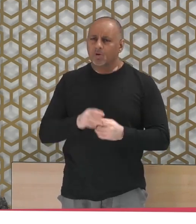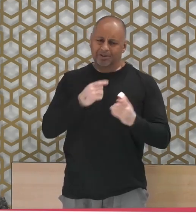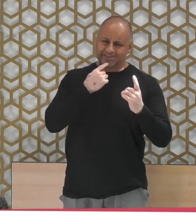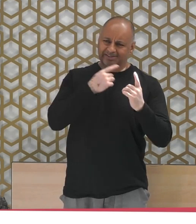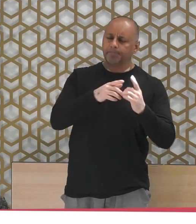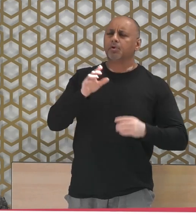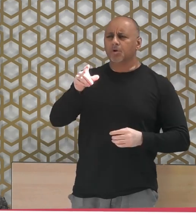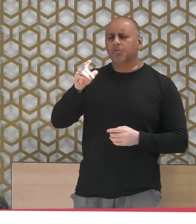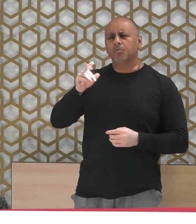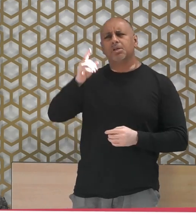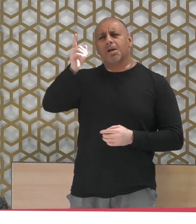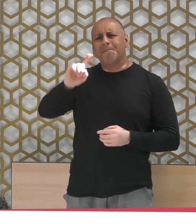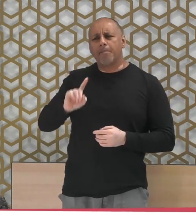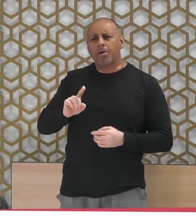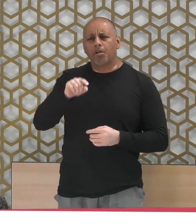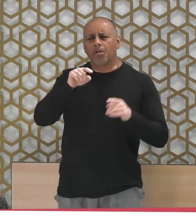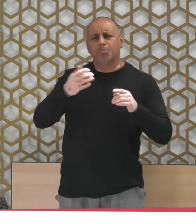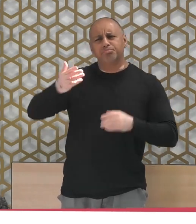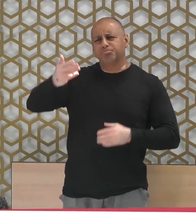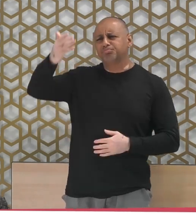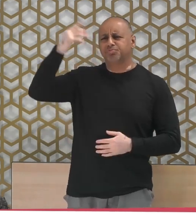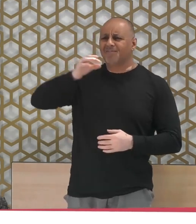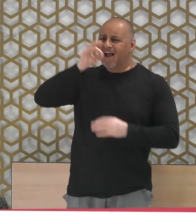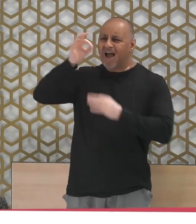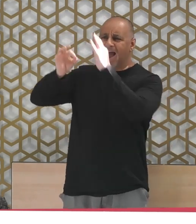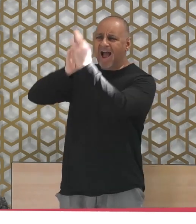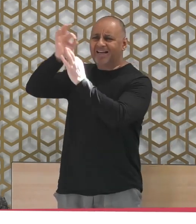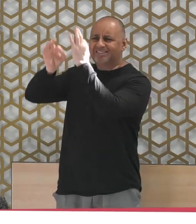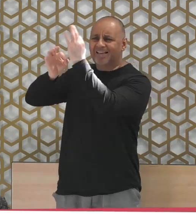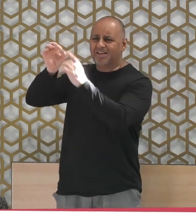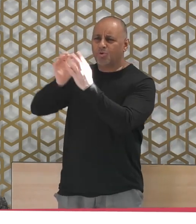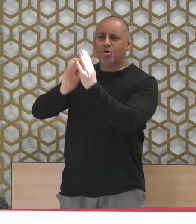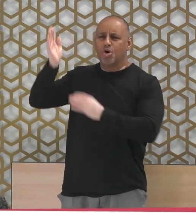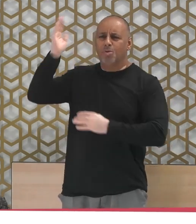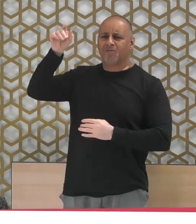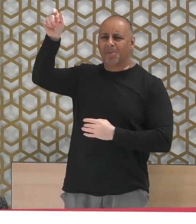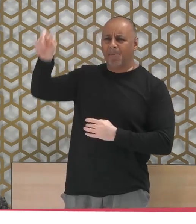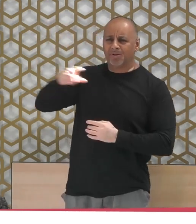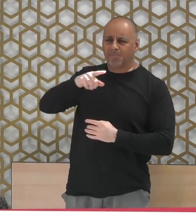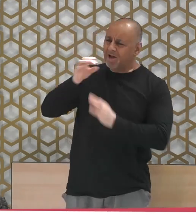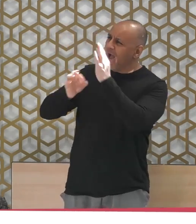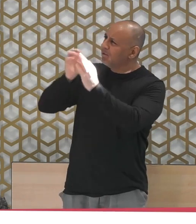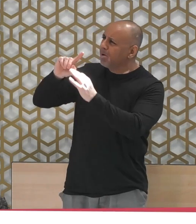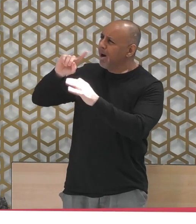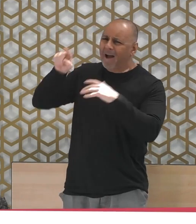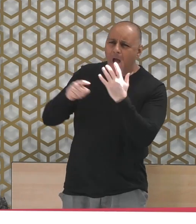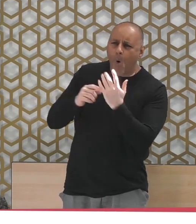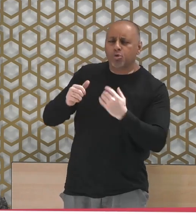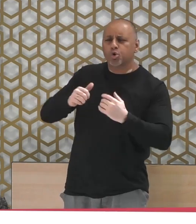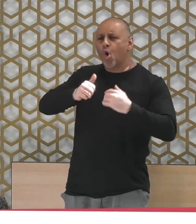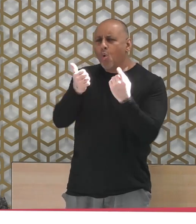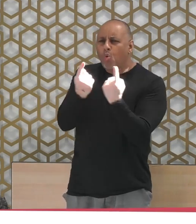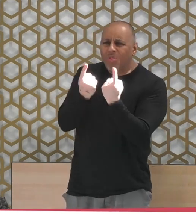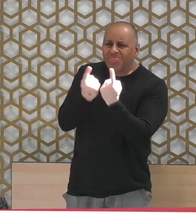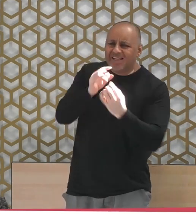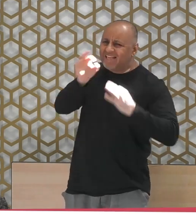they used to ask the messenger of Allah sallallahu alayhi wa sallam about all goodness. However, I used to ask